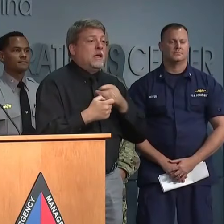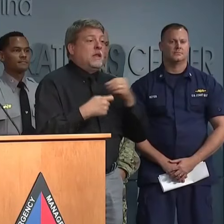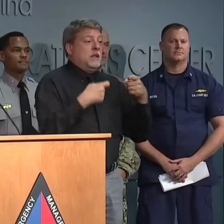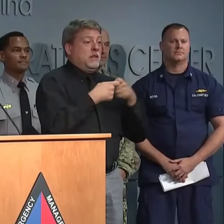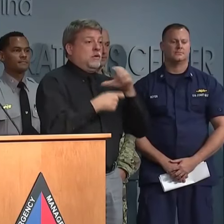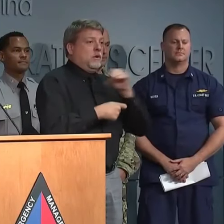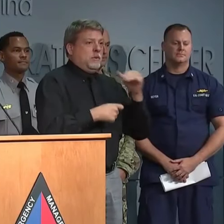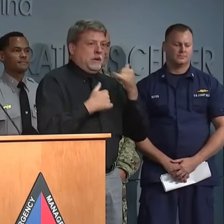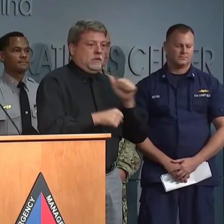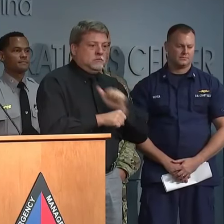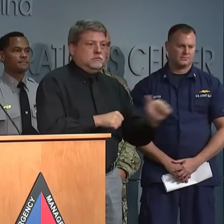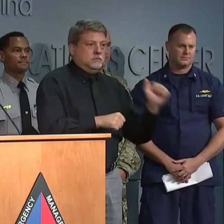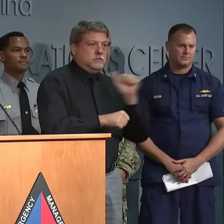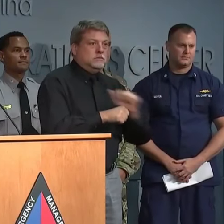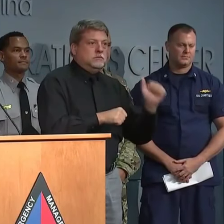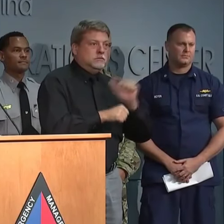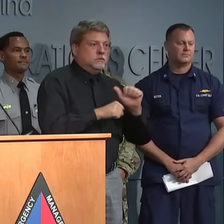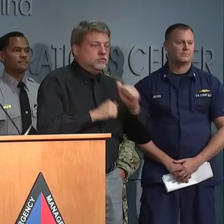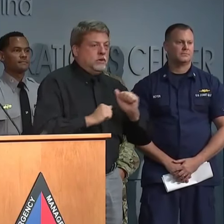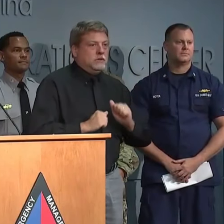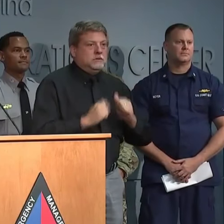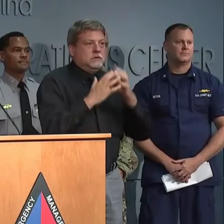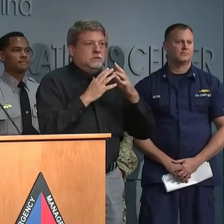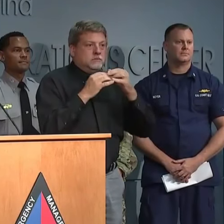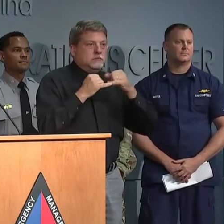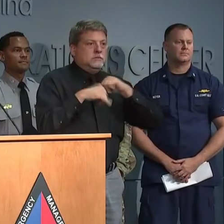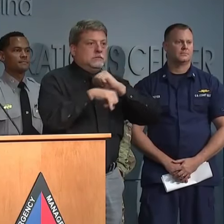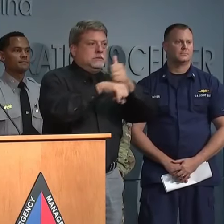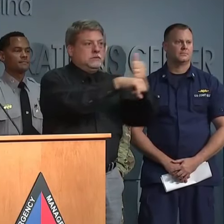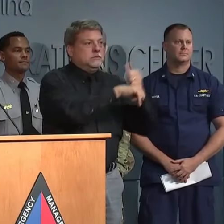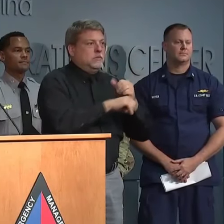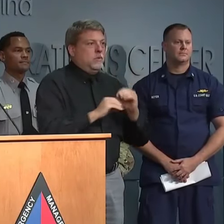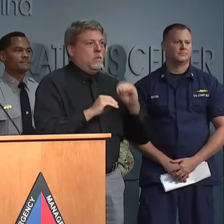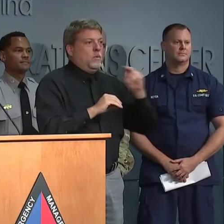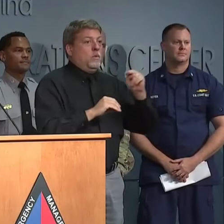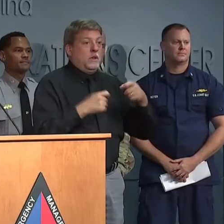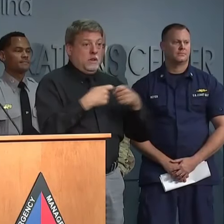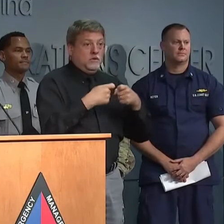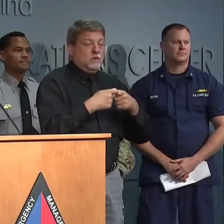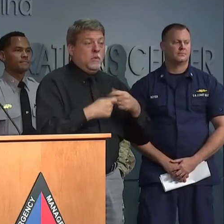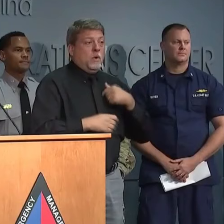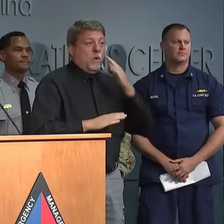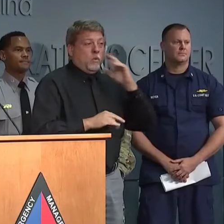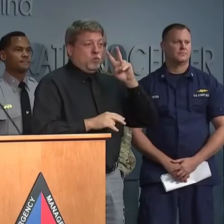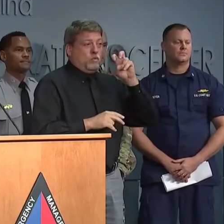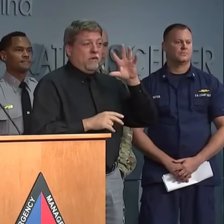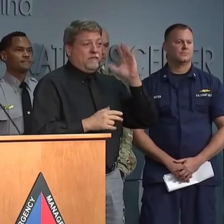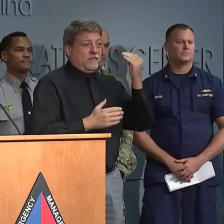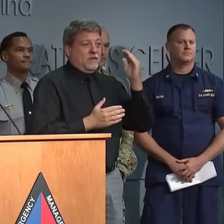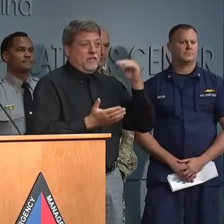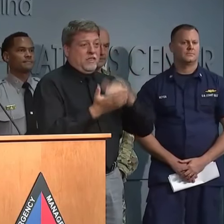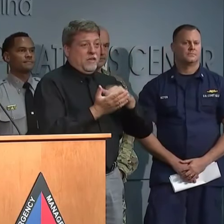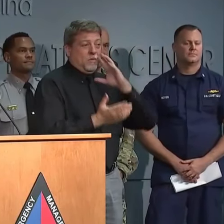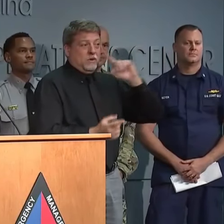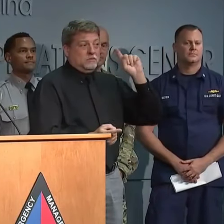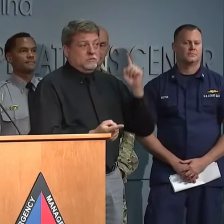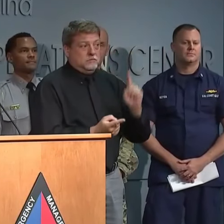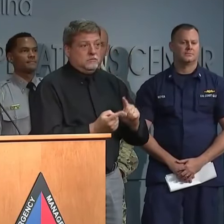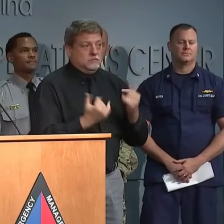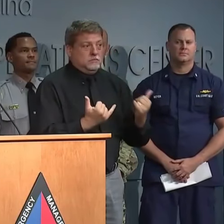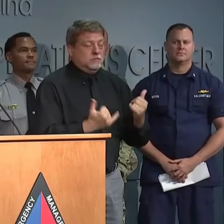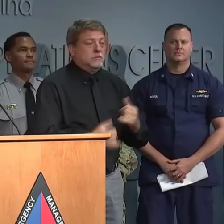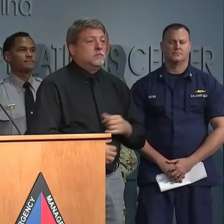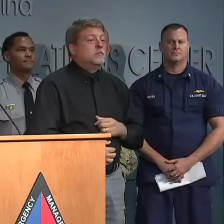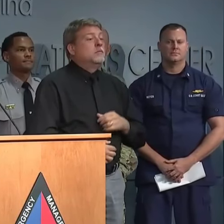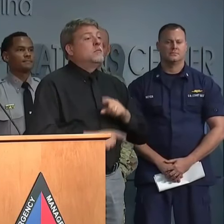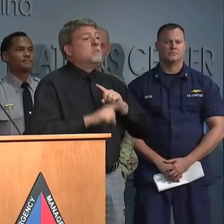those customers. And we should see those numbers drop throughout the day. There's still significant rain falling in